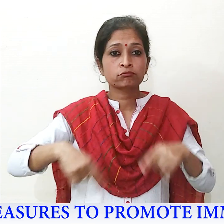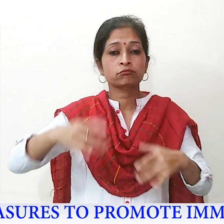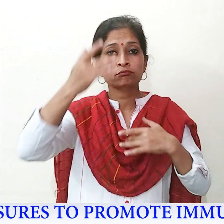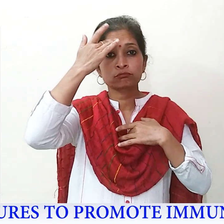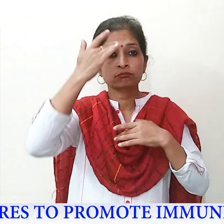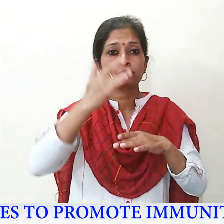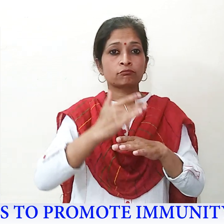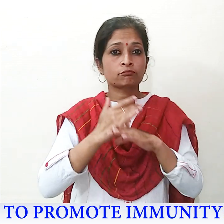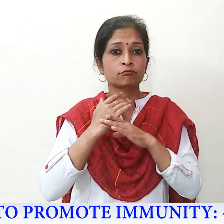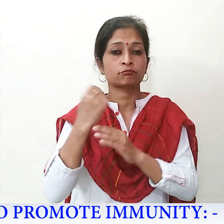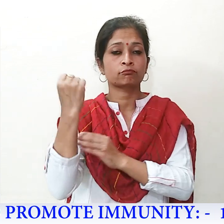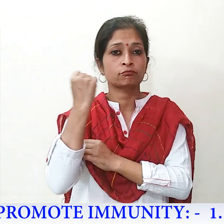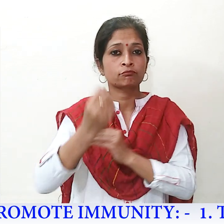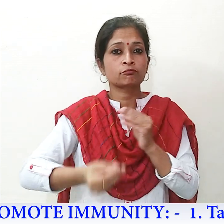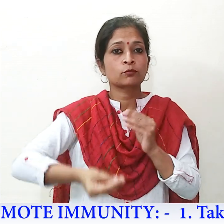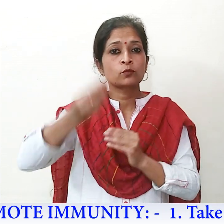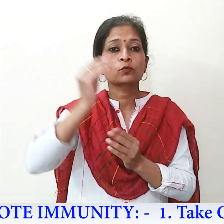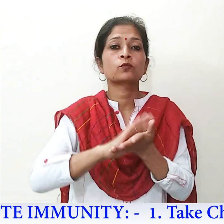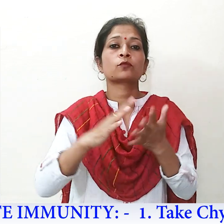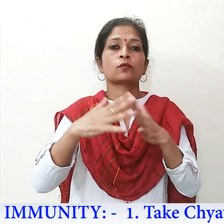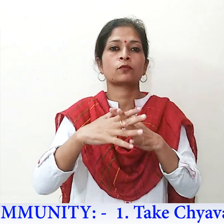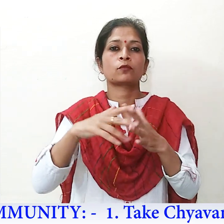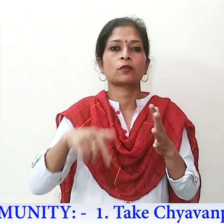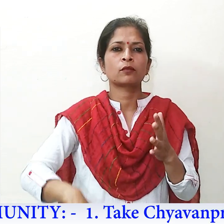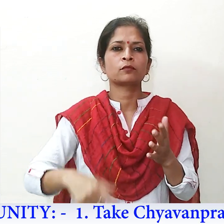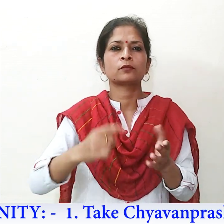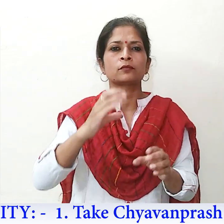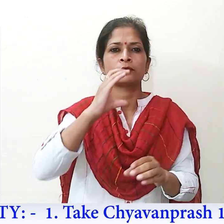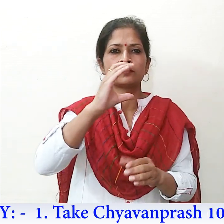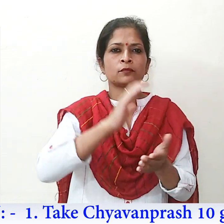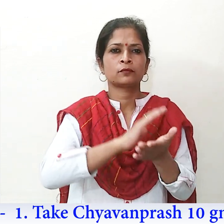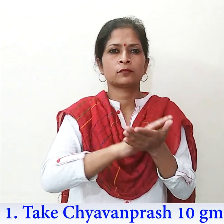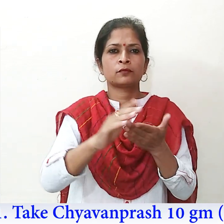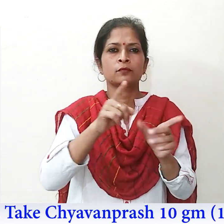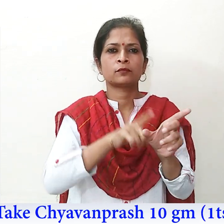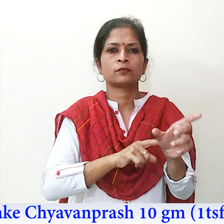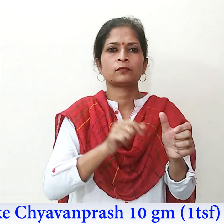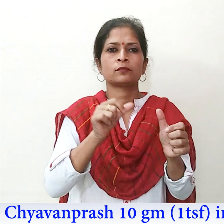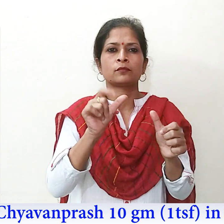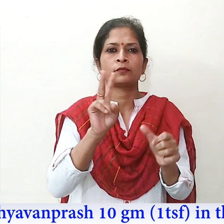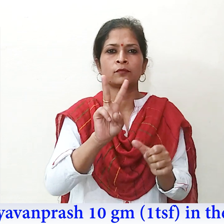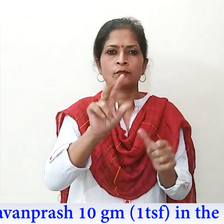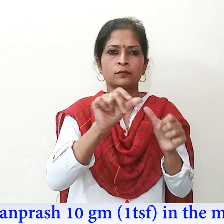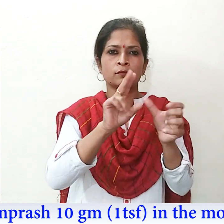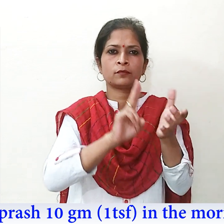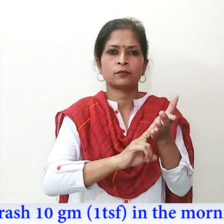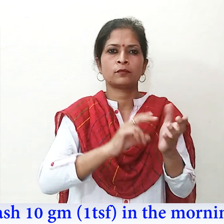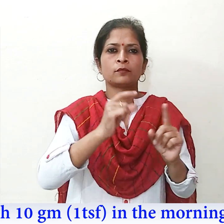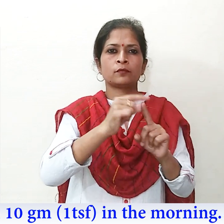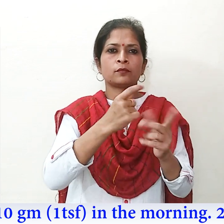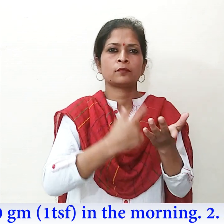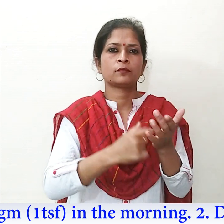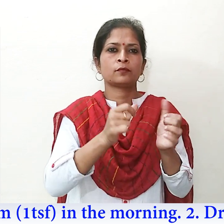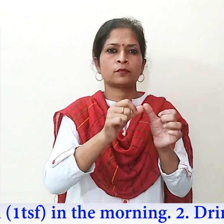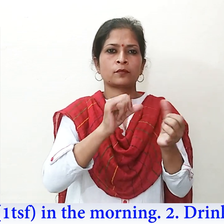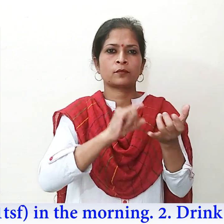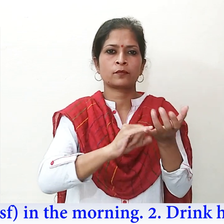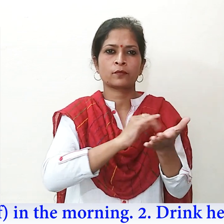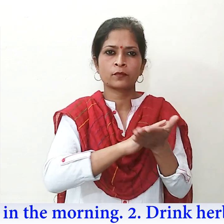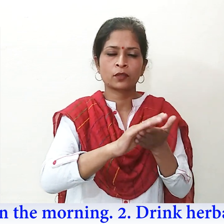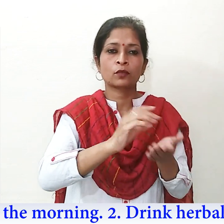1. Take Chavan Prash 10 grams or 1 tablespoon in the morning